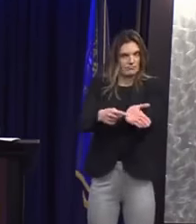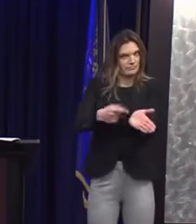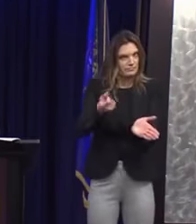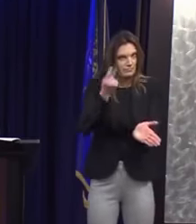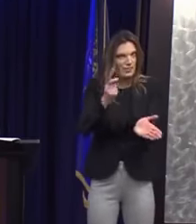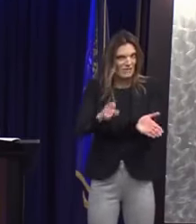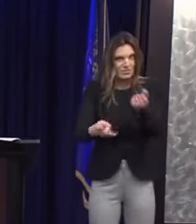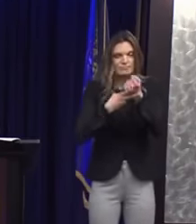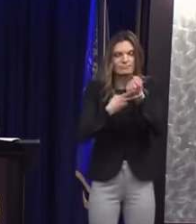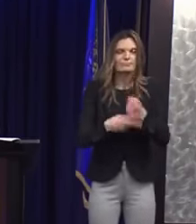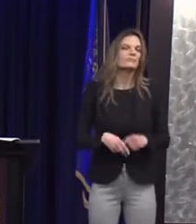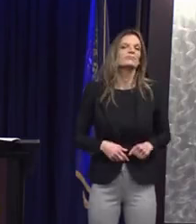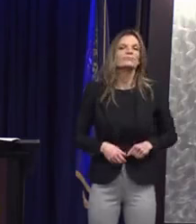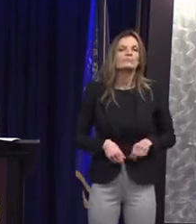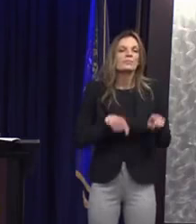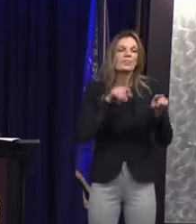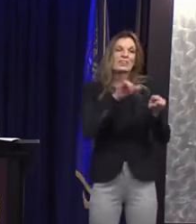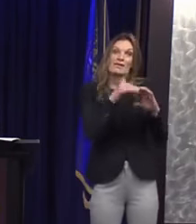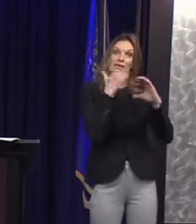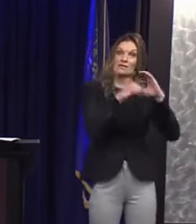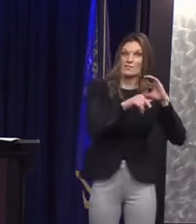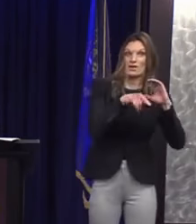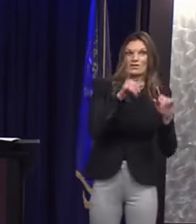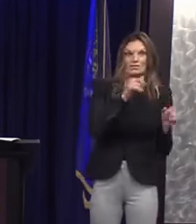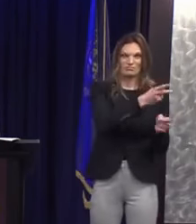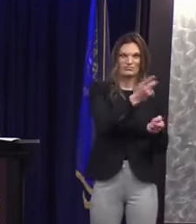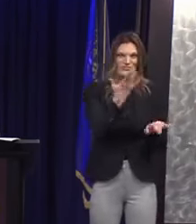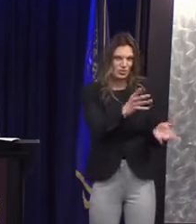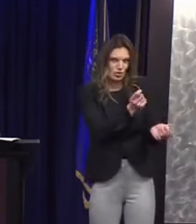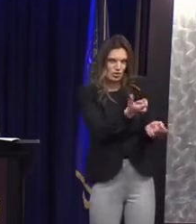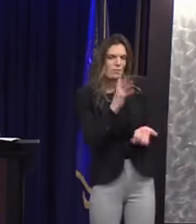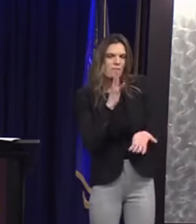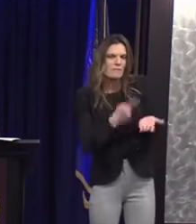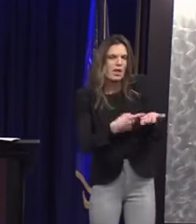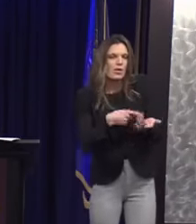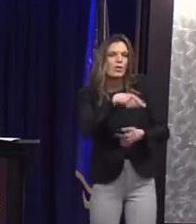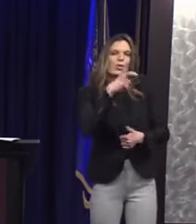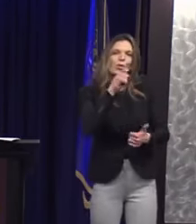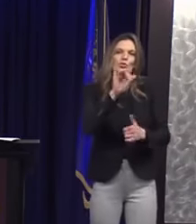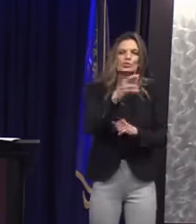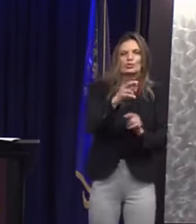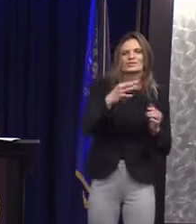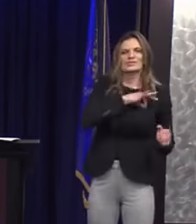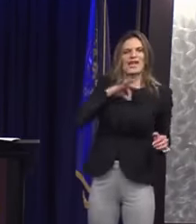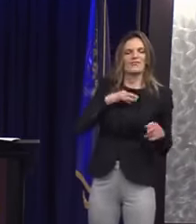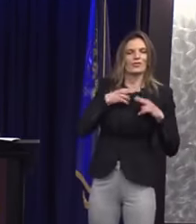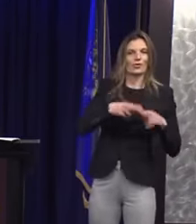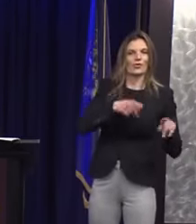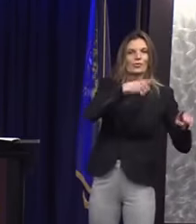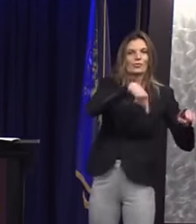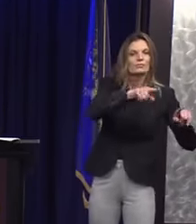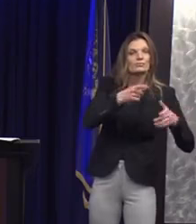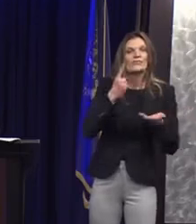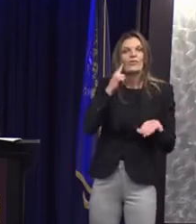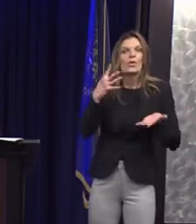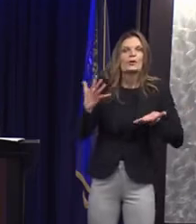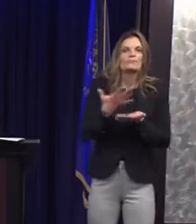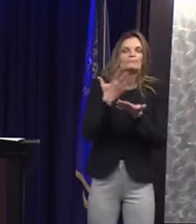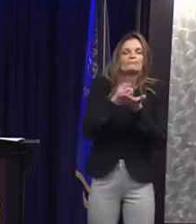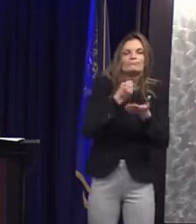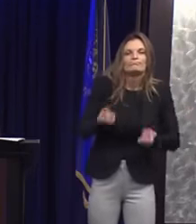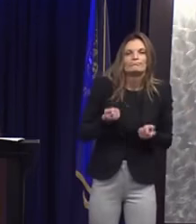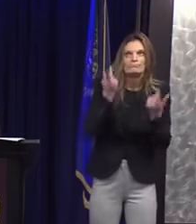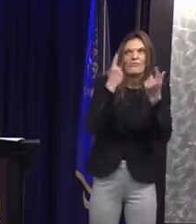staffers related to Make Your Date and attempts to raise funds for the mayoral priority.